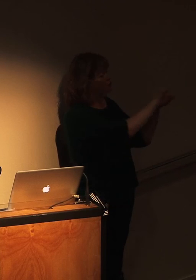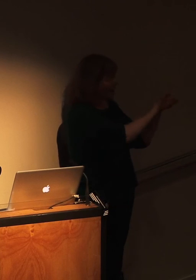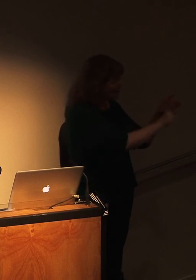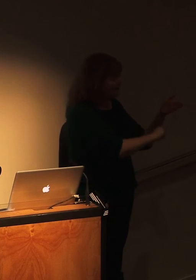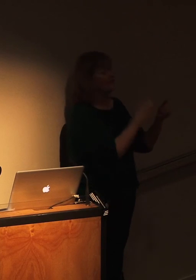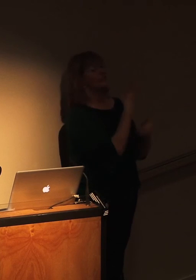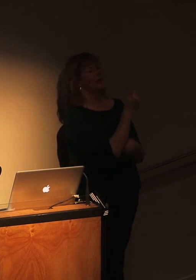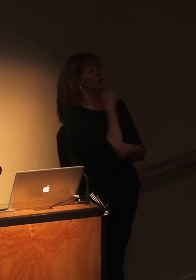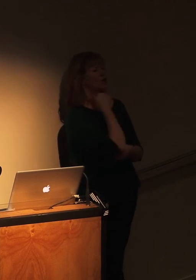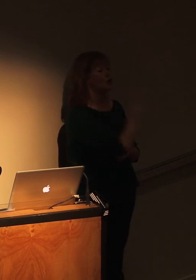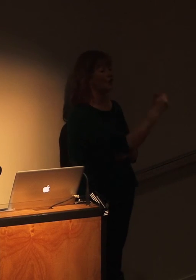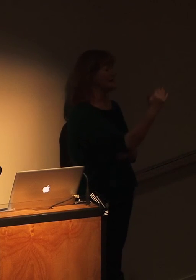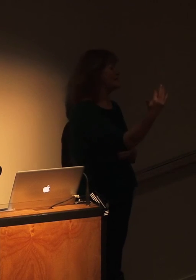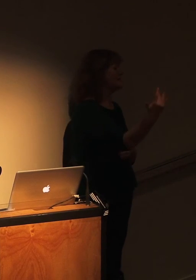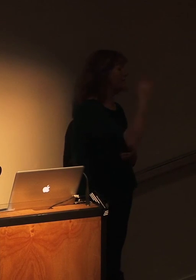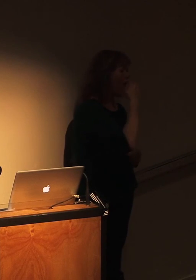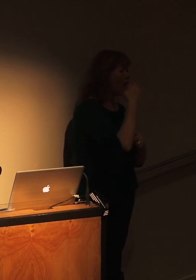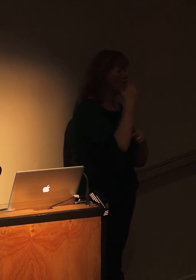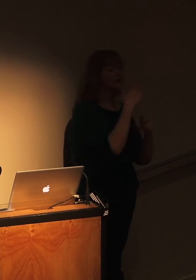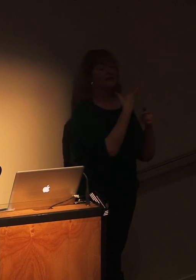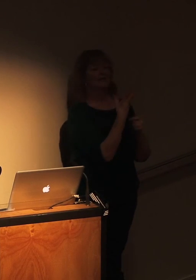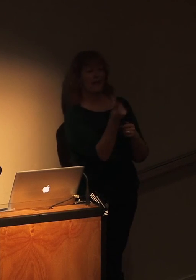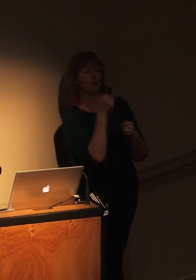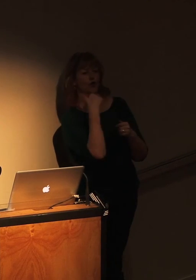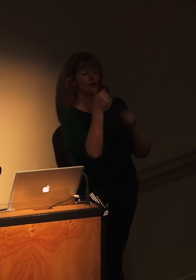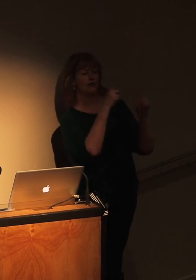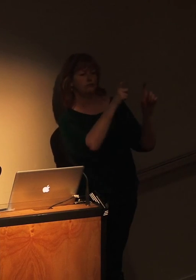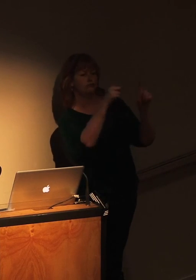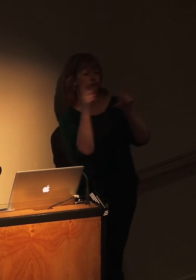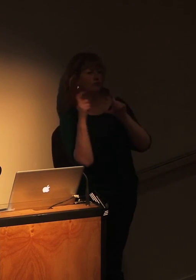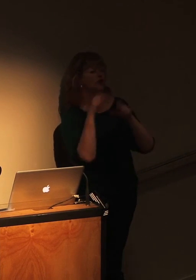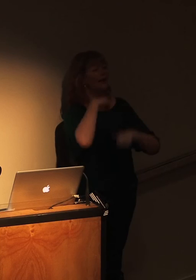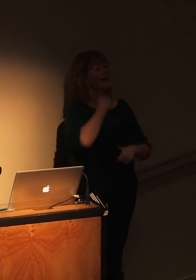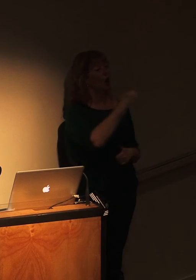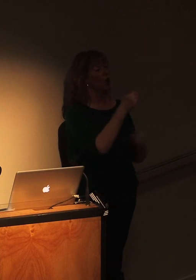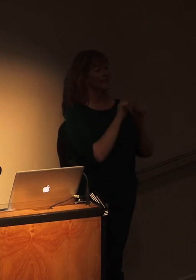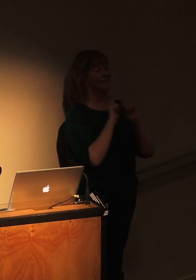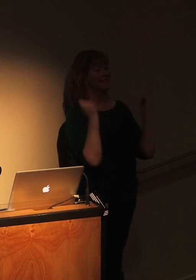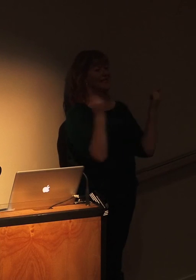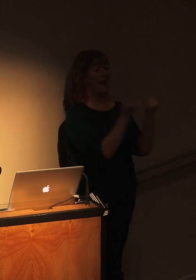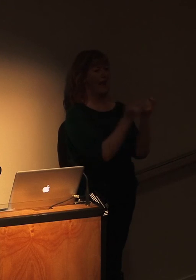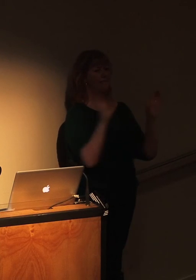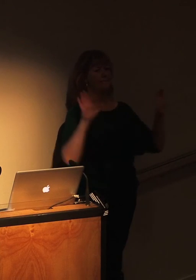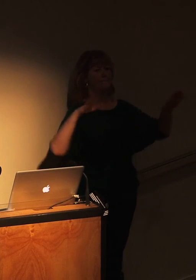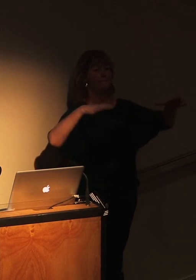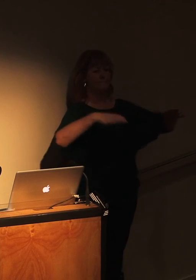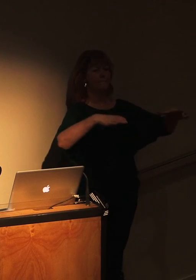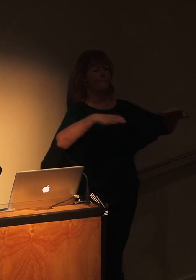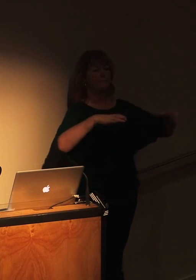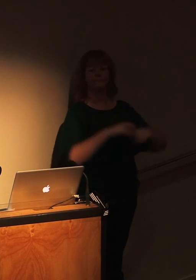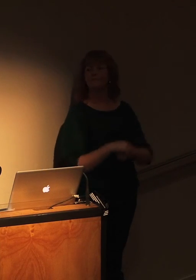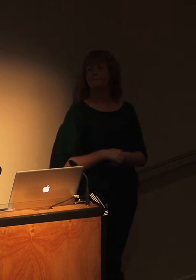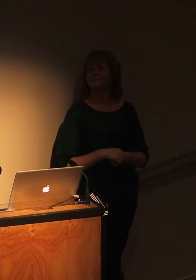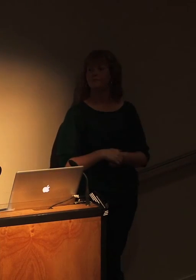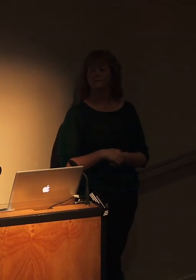sound. Making a really good film depends on the quality of the team that you put in around you. So yeah, using a really good script editor, a good